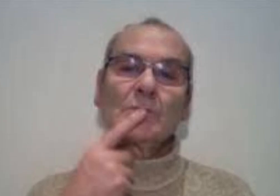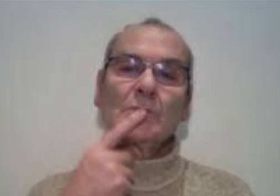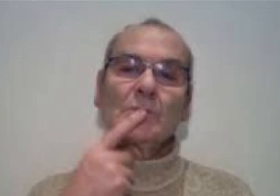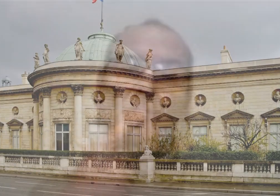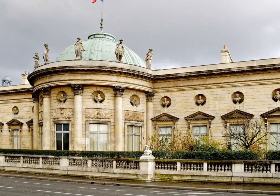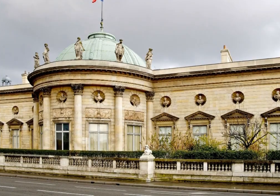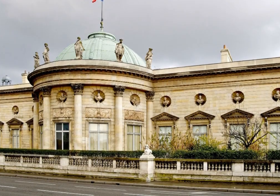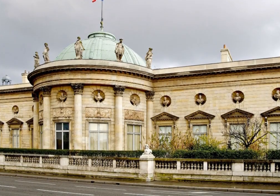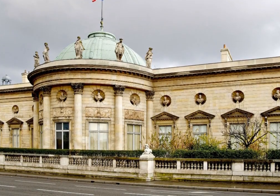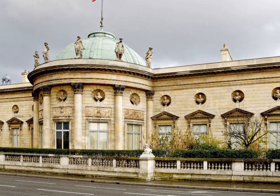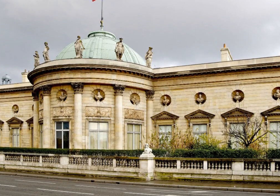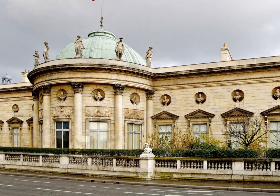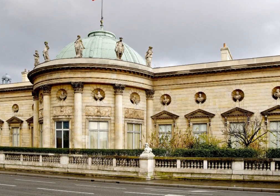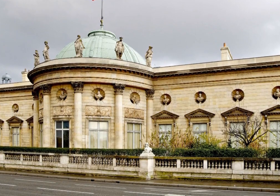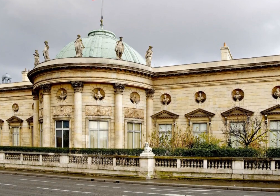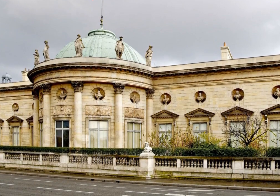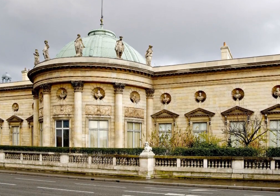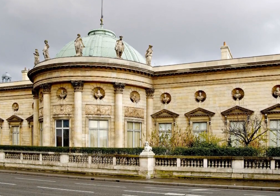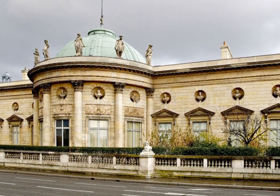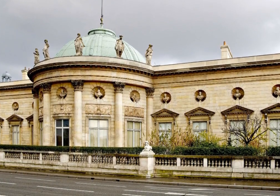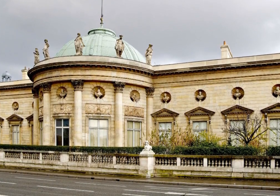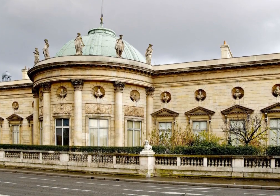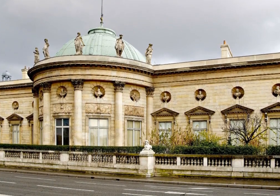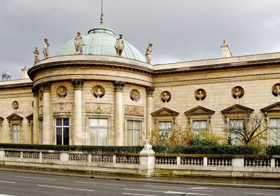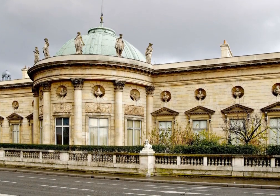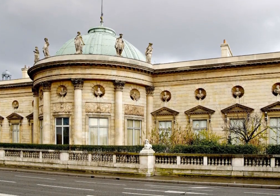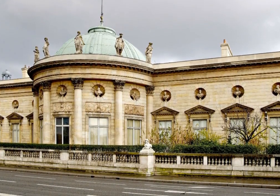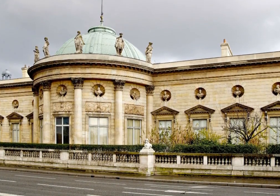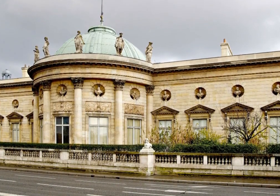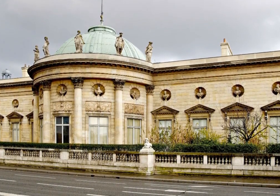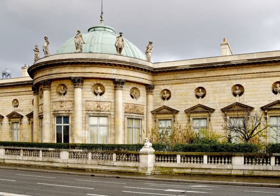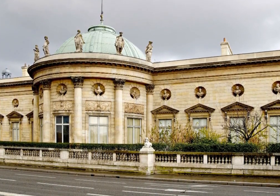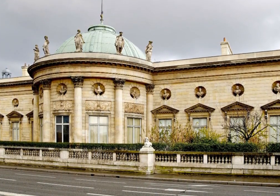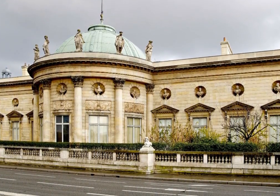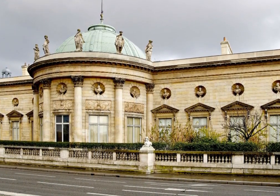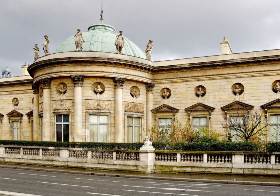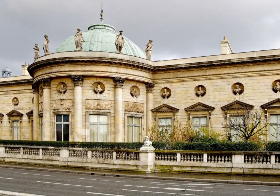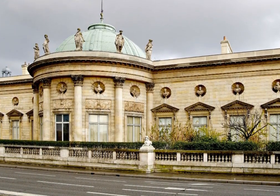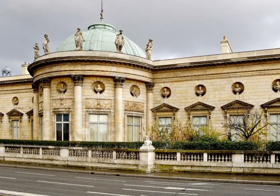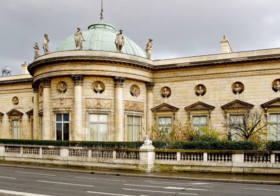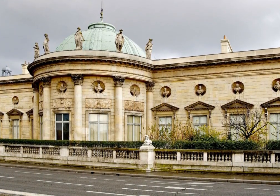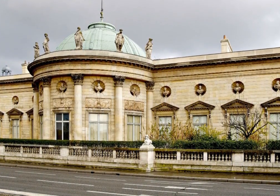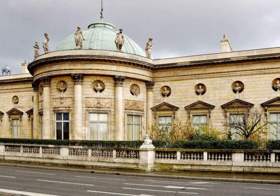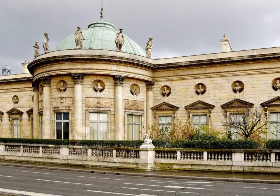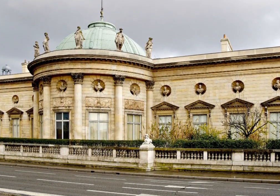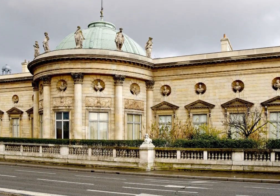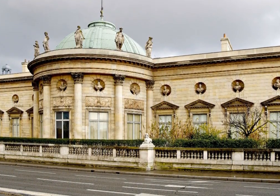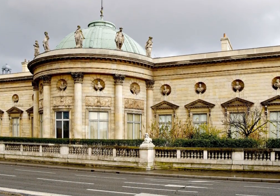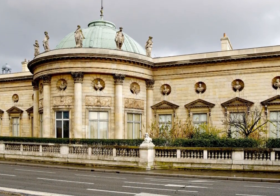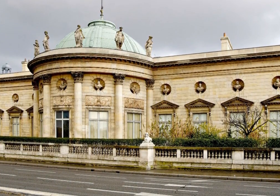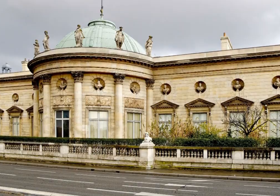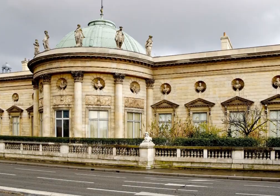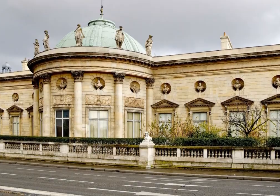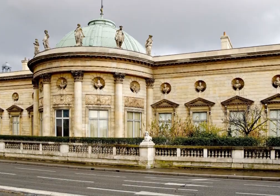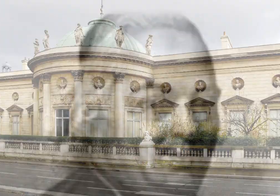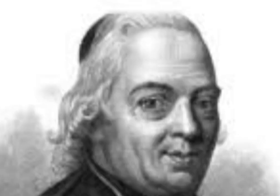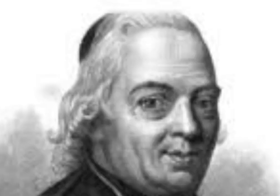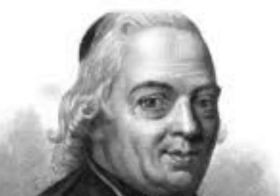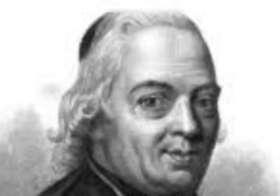world. He received the Chevalier de la Legion Donner in 1849, making him the first deaf person to be awarded France's highest honor. He